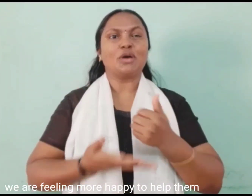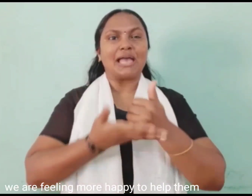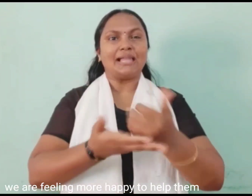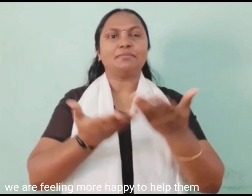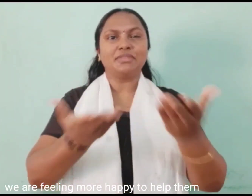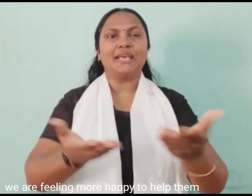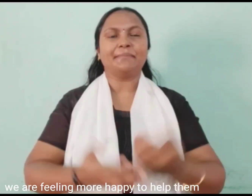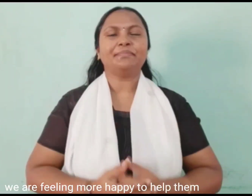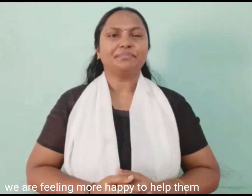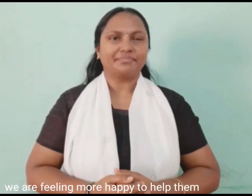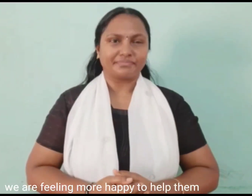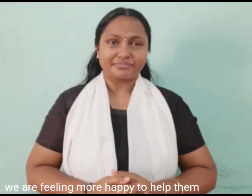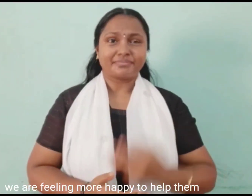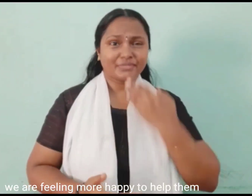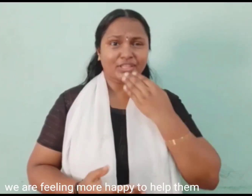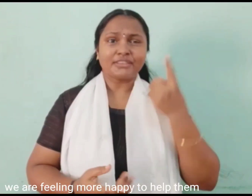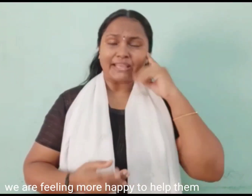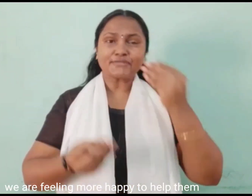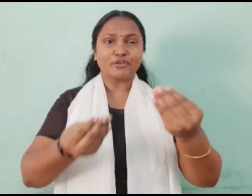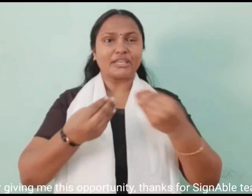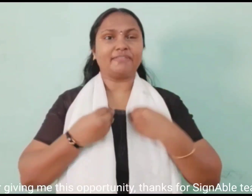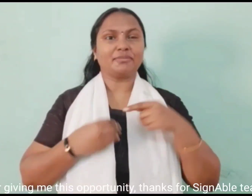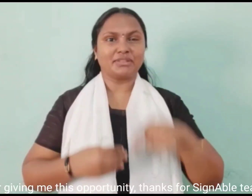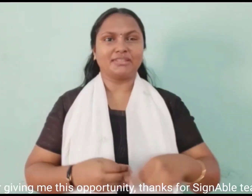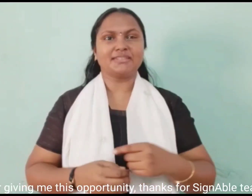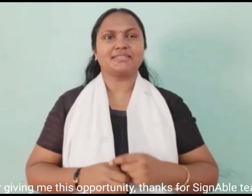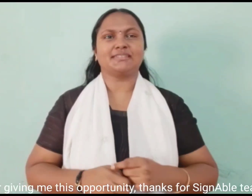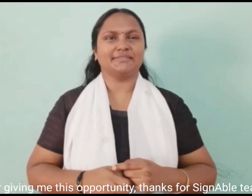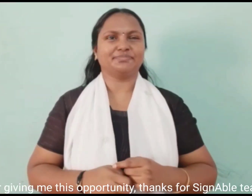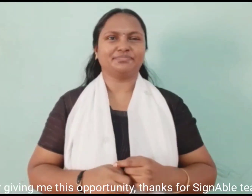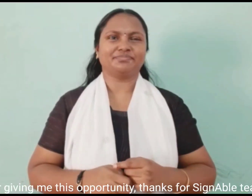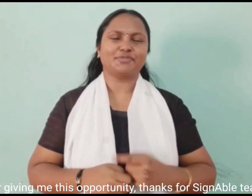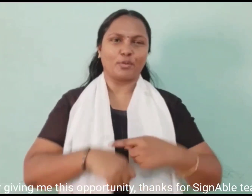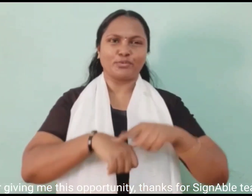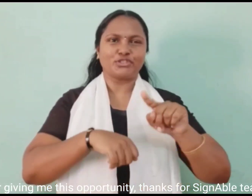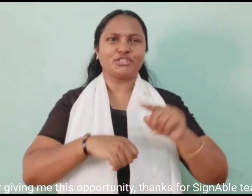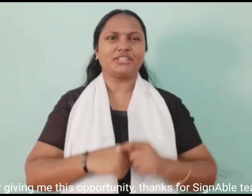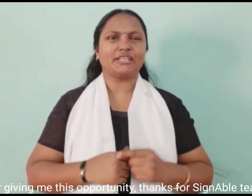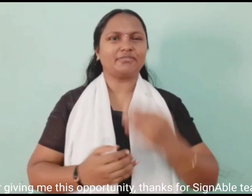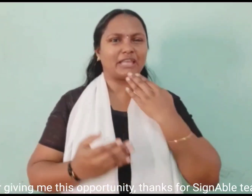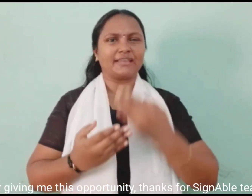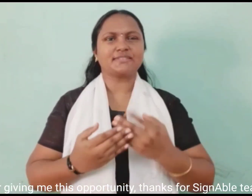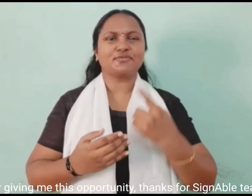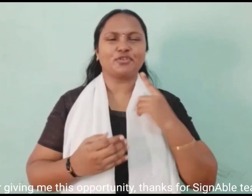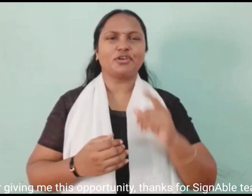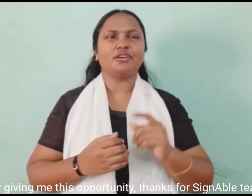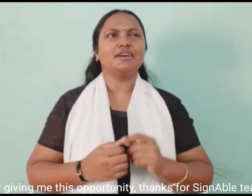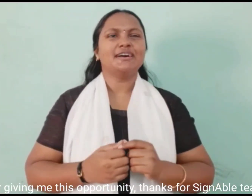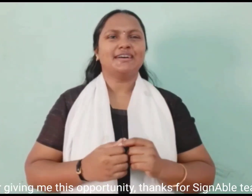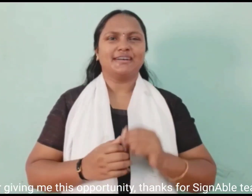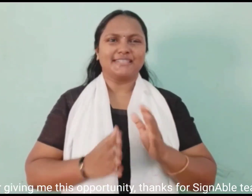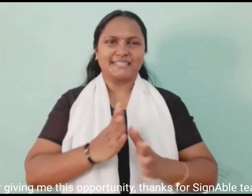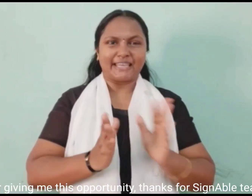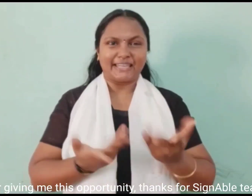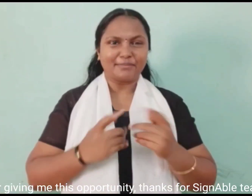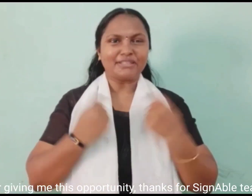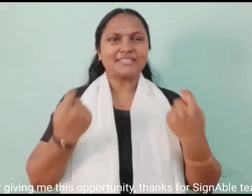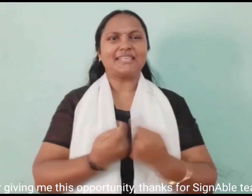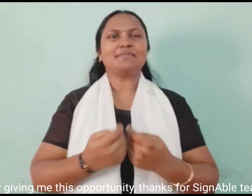help them thanks for giving me this opportunity thanks for signable team